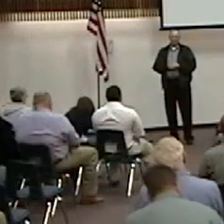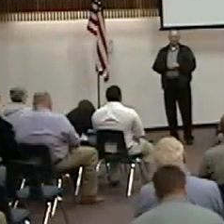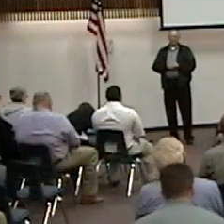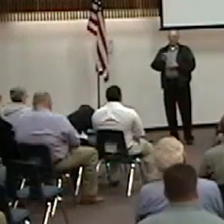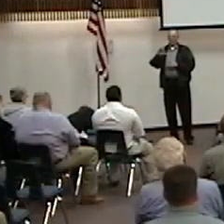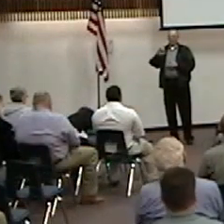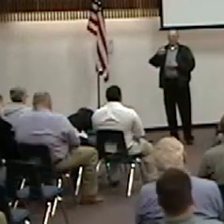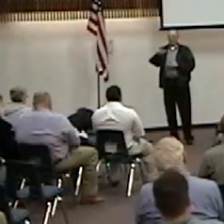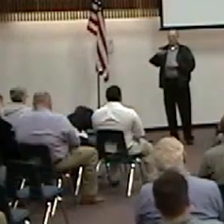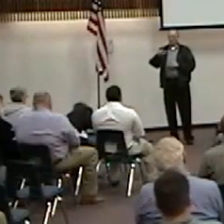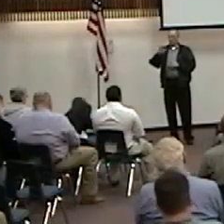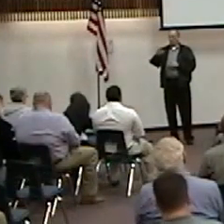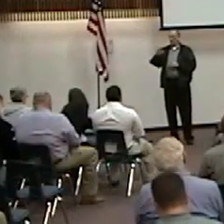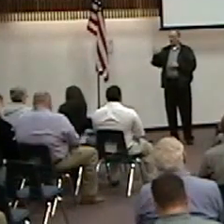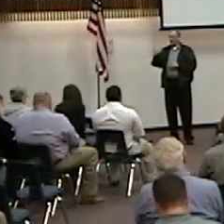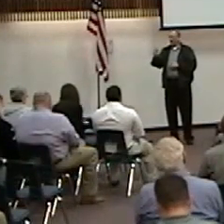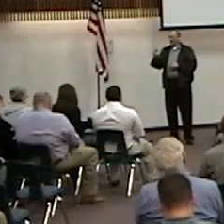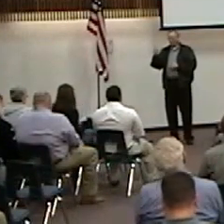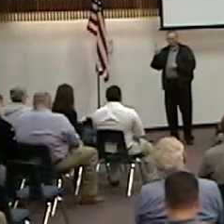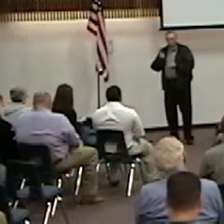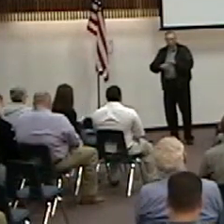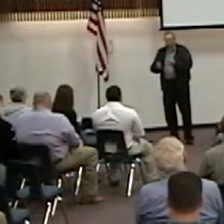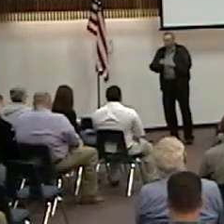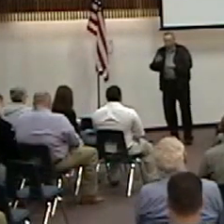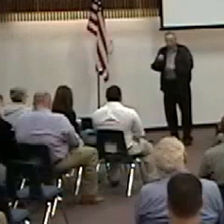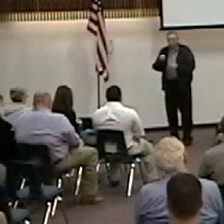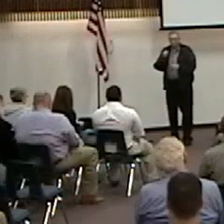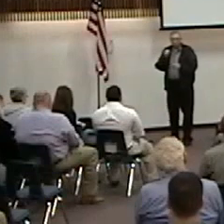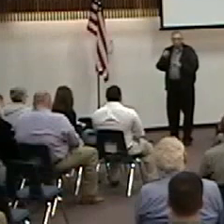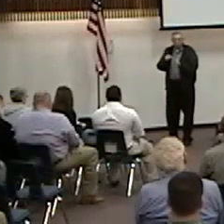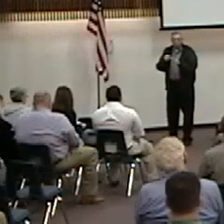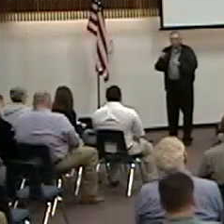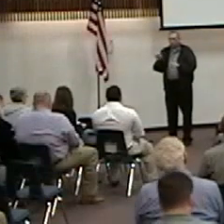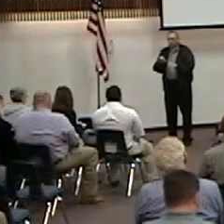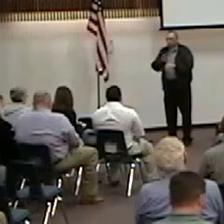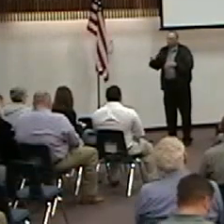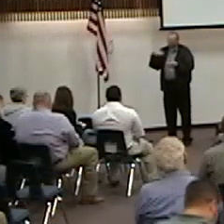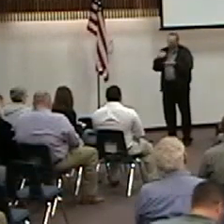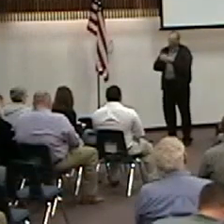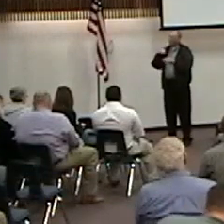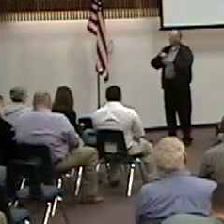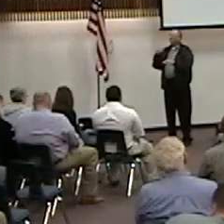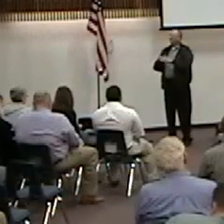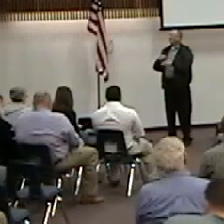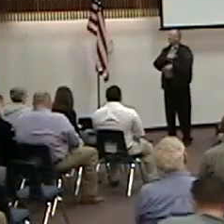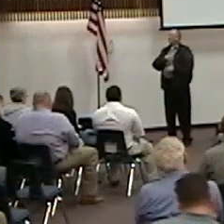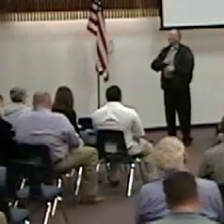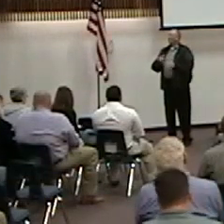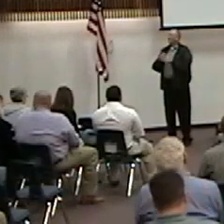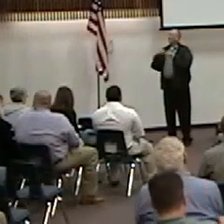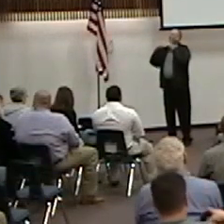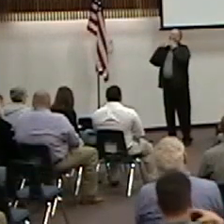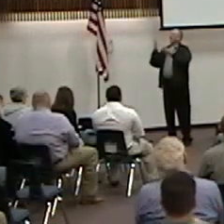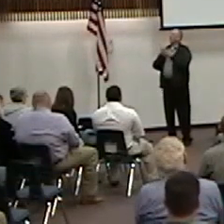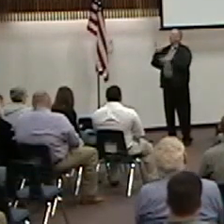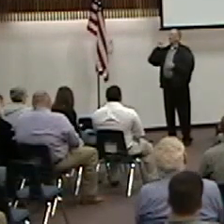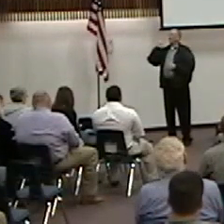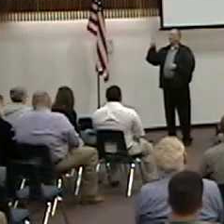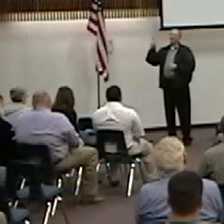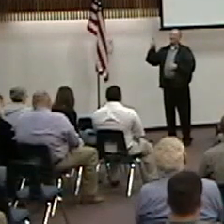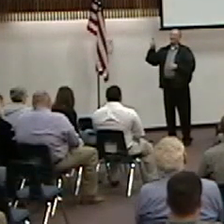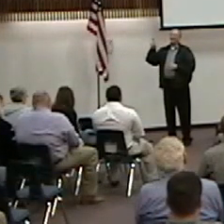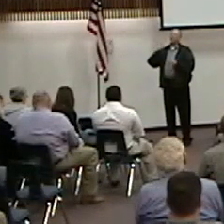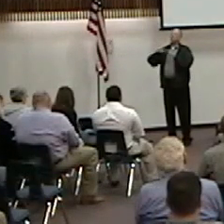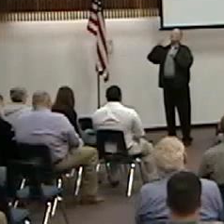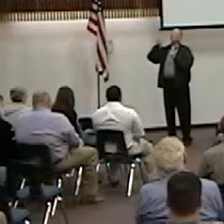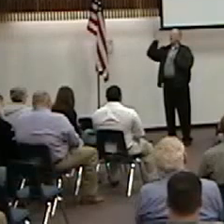Colossians 3, 17, whatever you do in word or deed, do all in the name of our Lord Jesus, giving thanks through him to